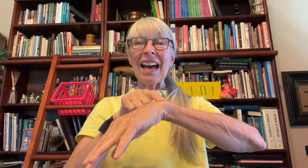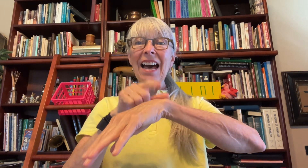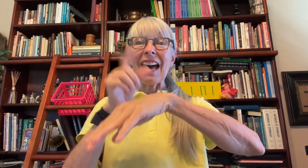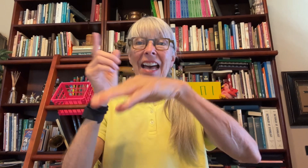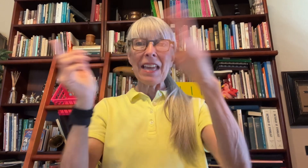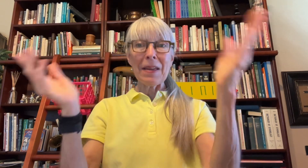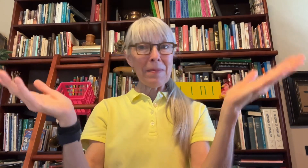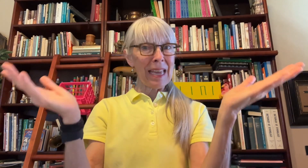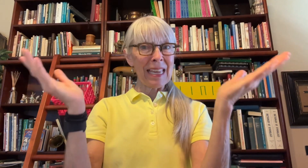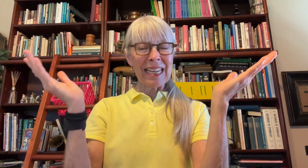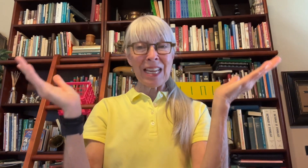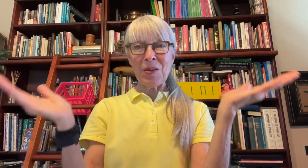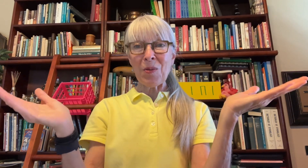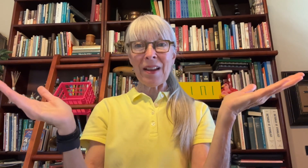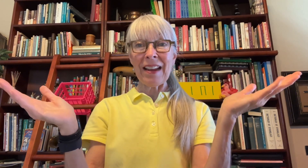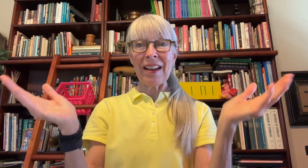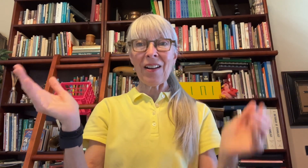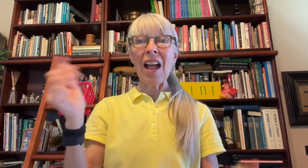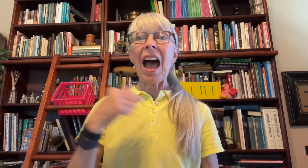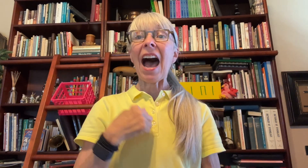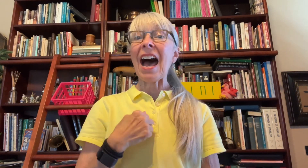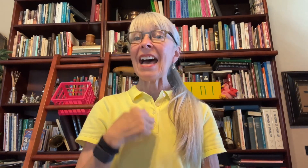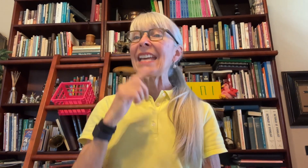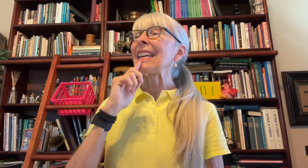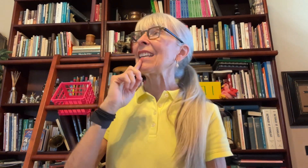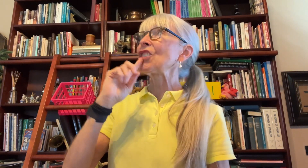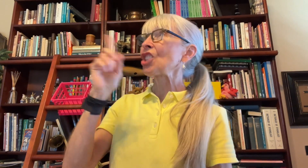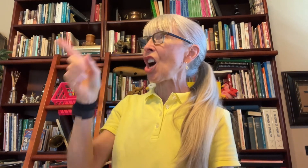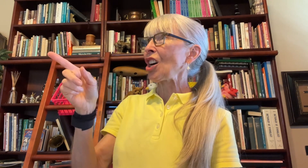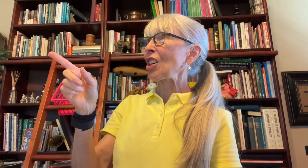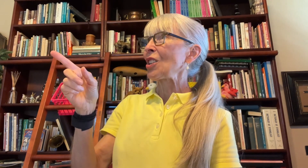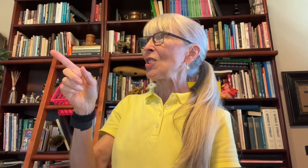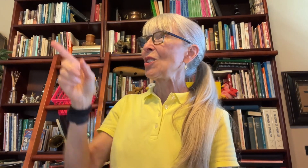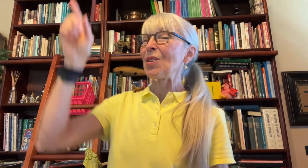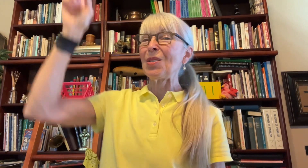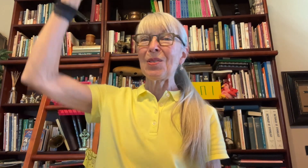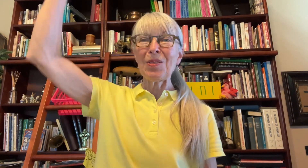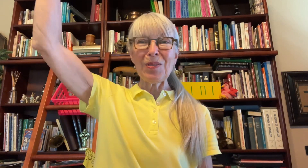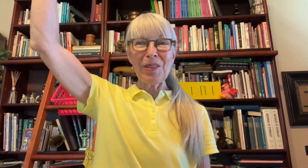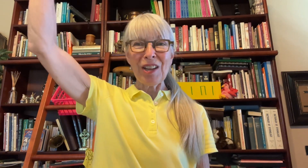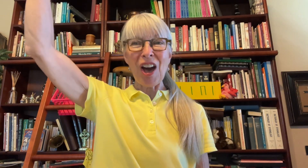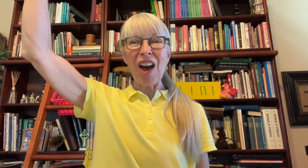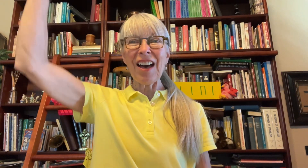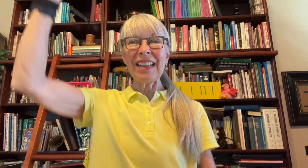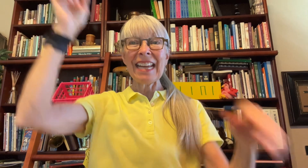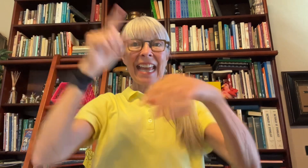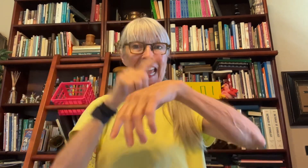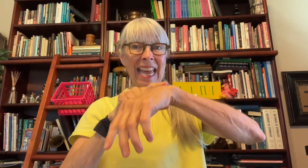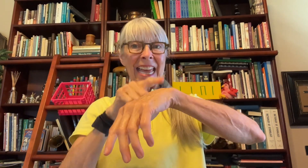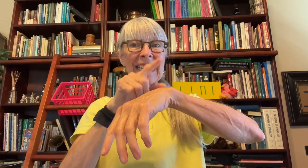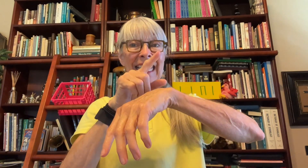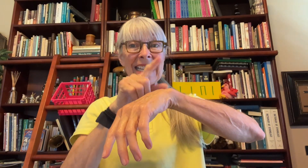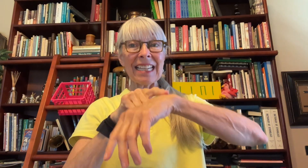anywhere, I can talk to God. Anytime,